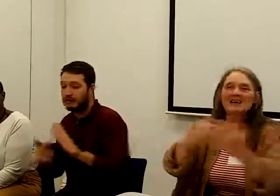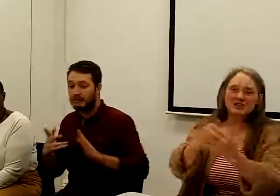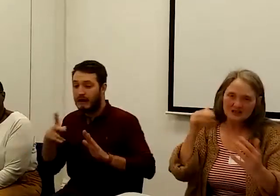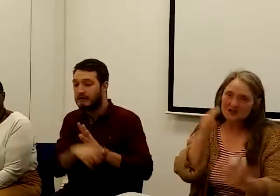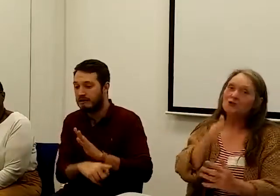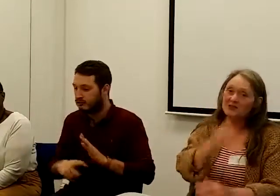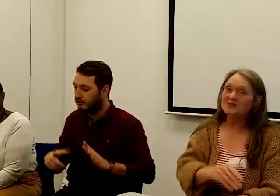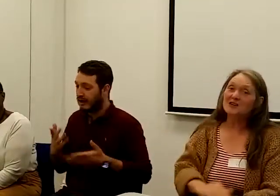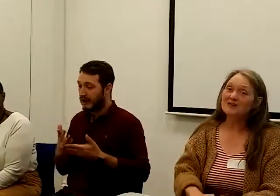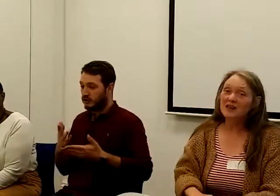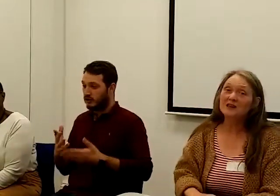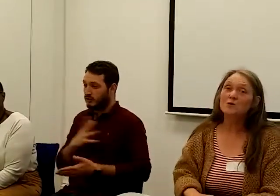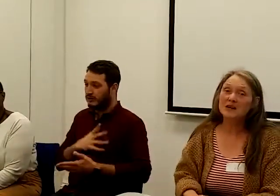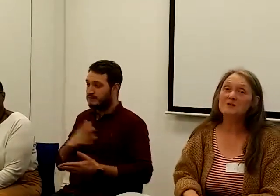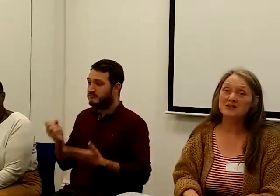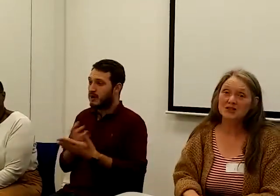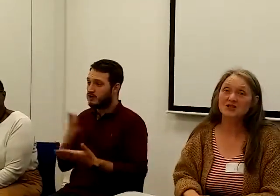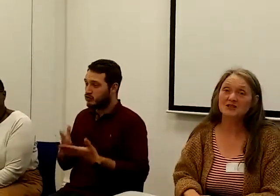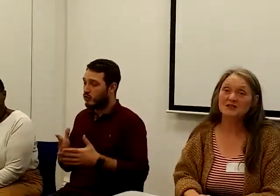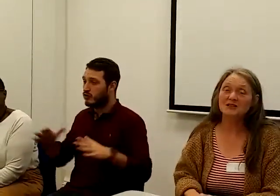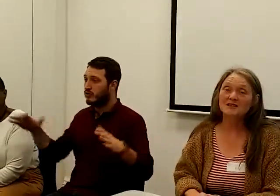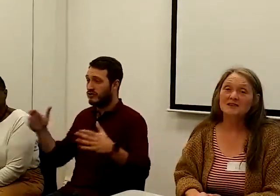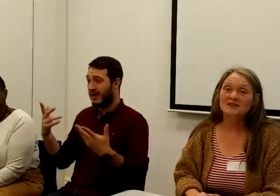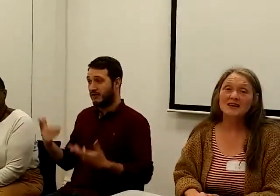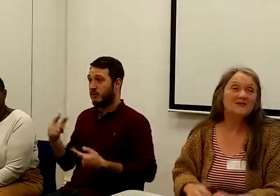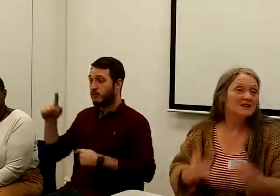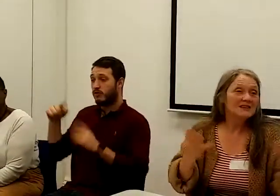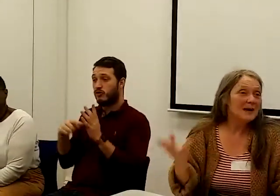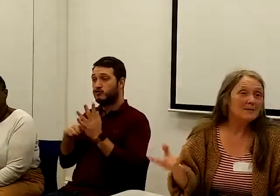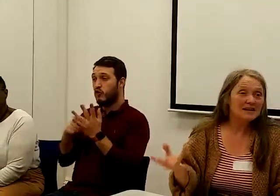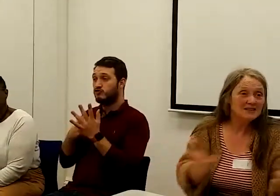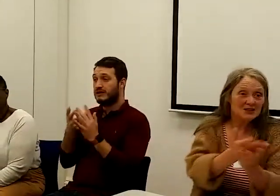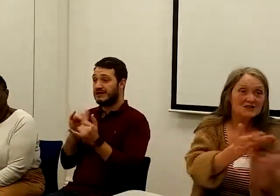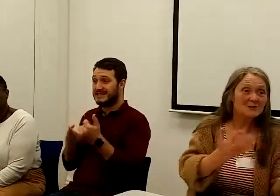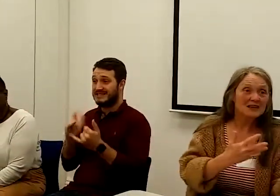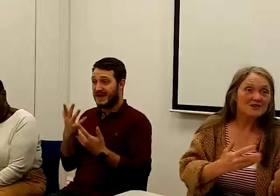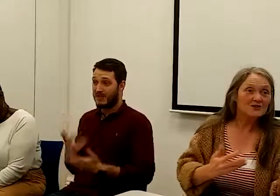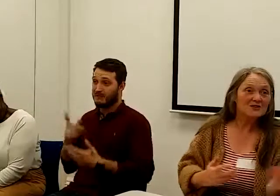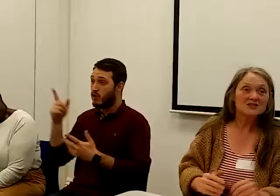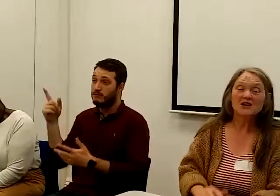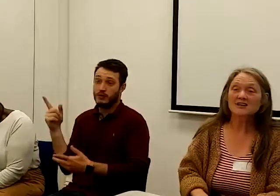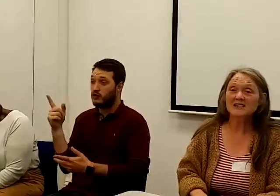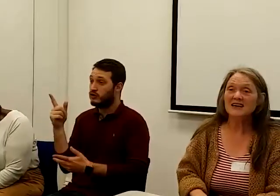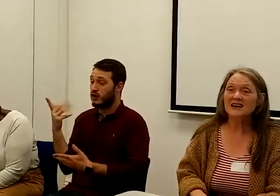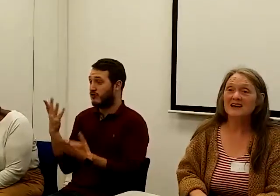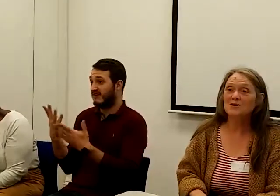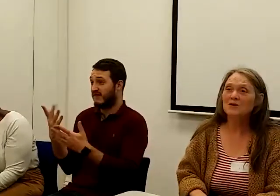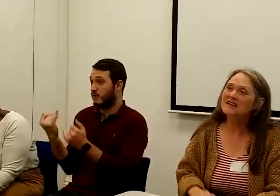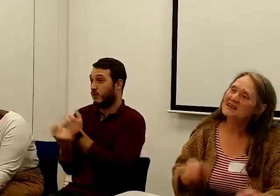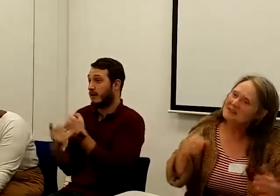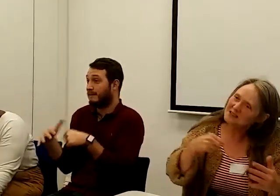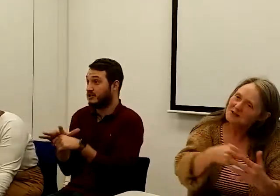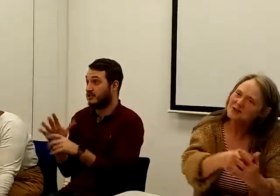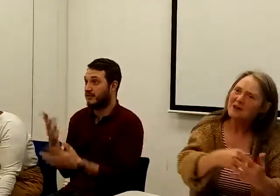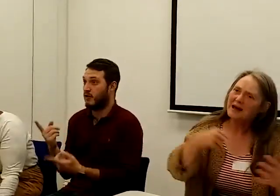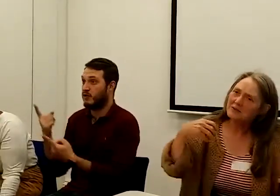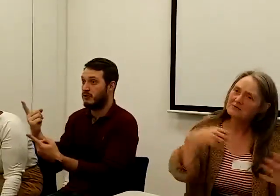actually the Tories are in a very weak position, even their ministers have been criticising it, and we need to somehow